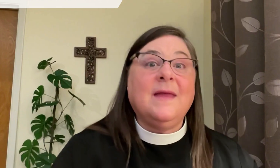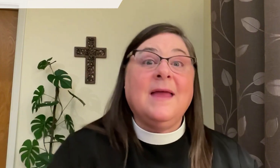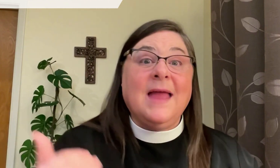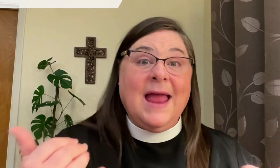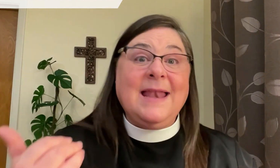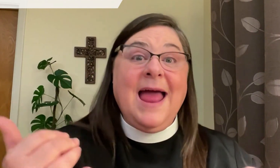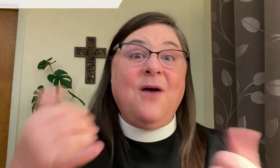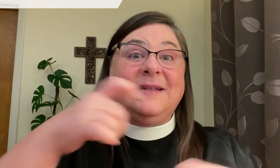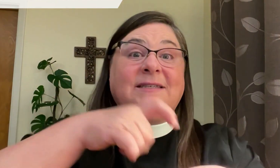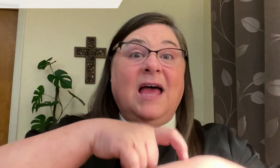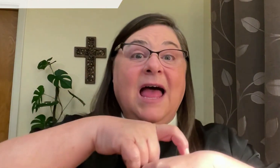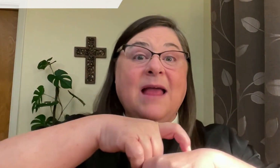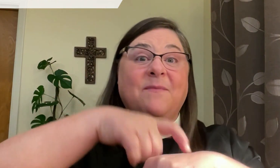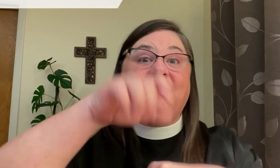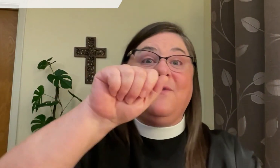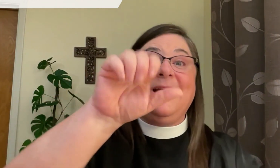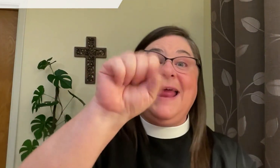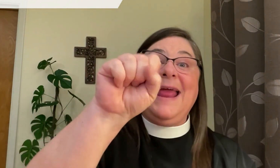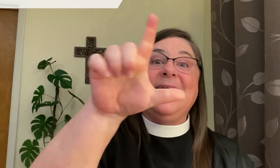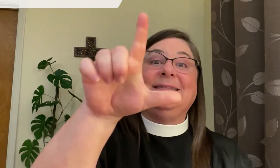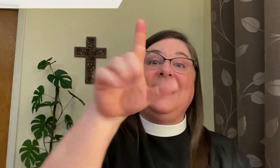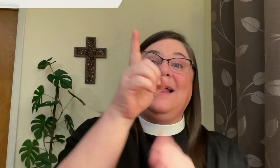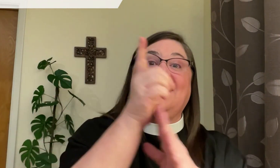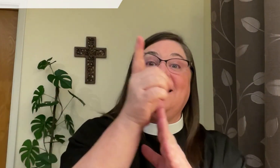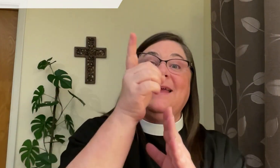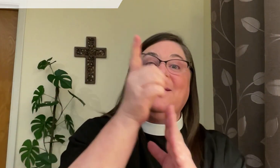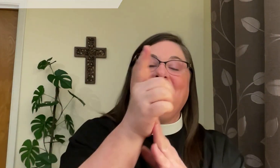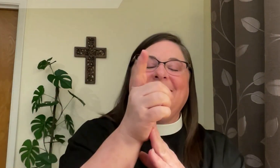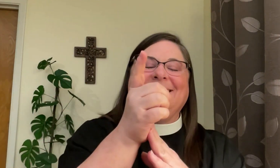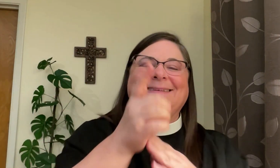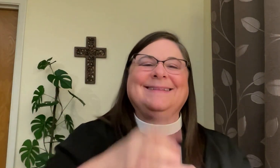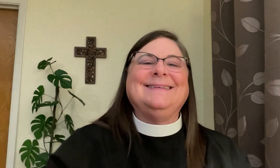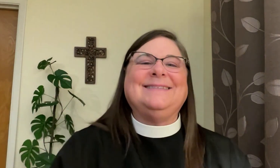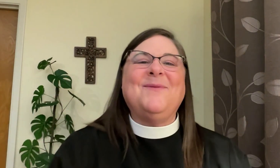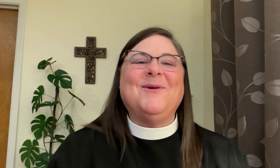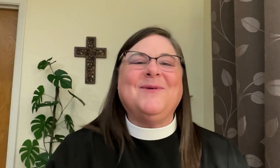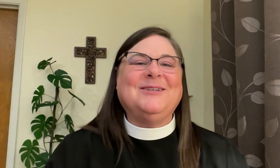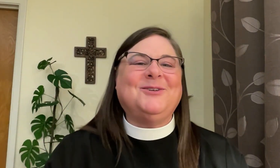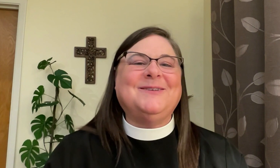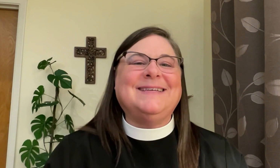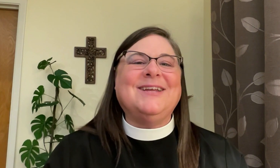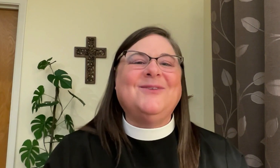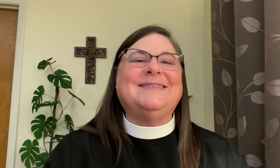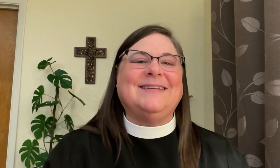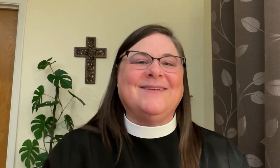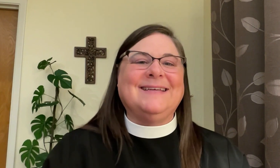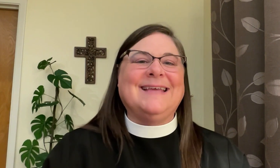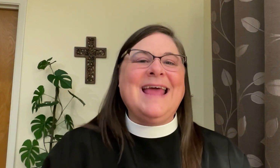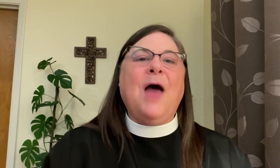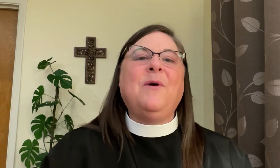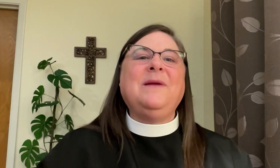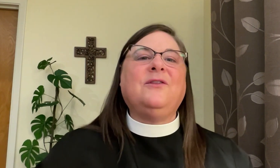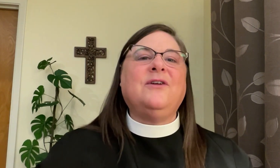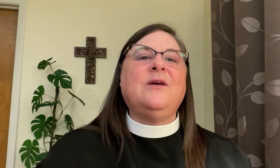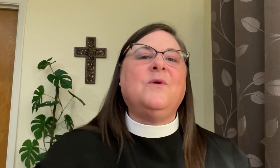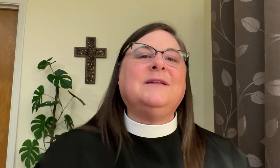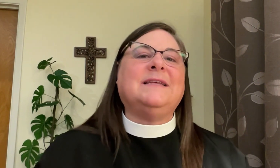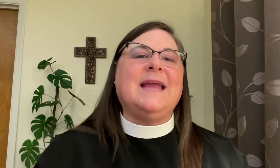And now it's time for an ASL Minute. This summer we're introducing a new series and we'll be learning words in